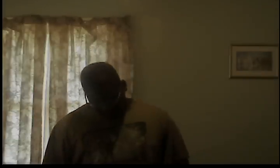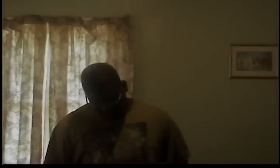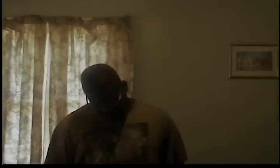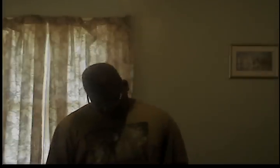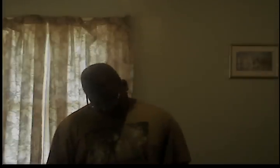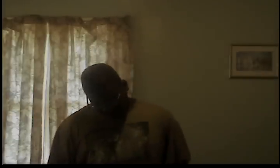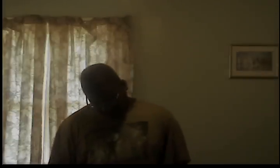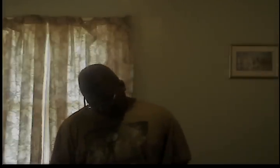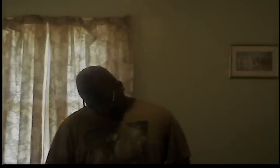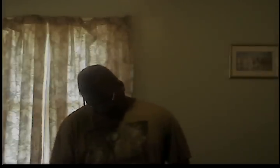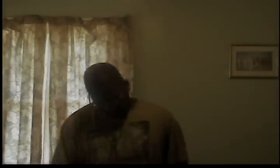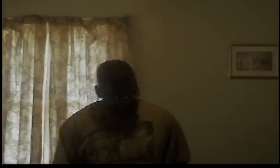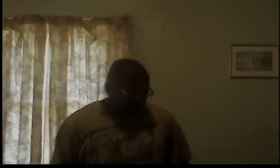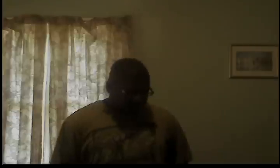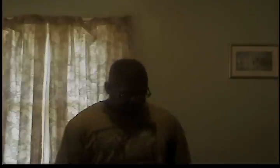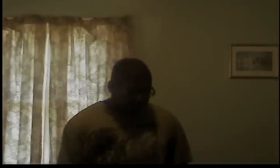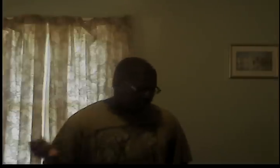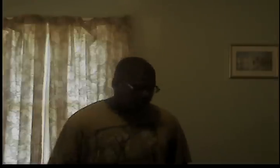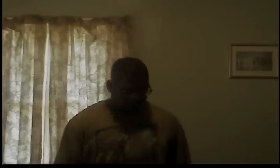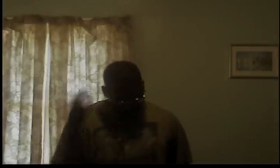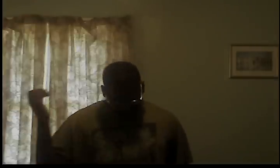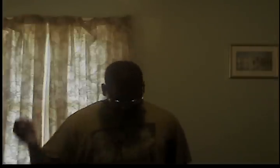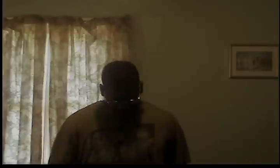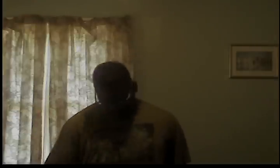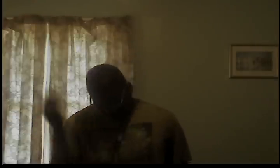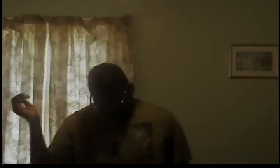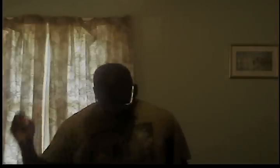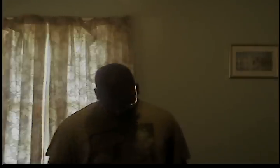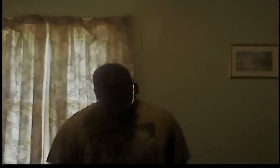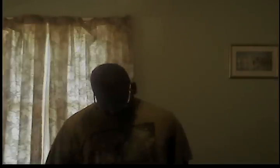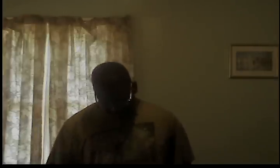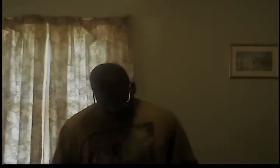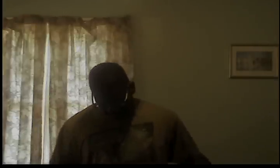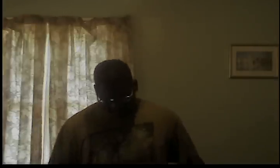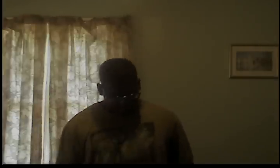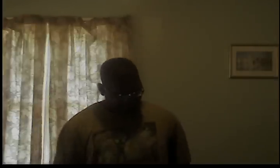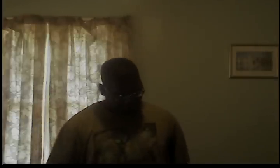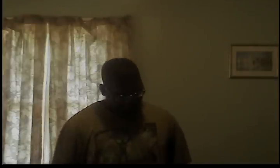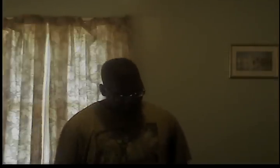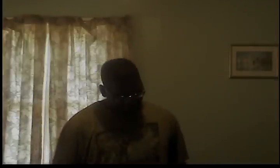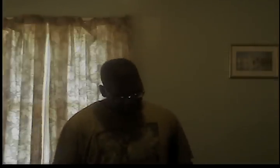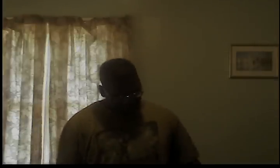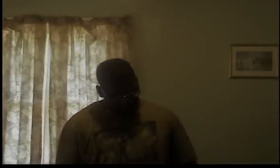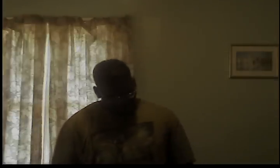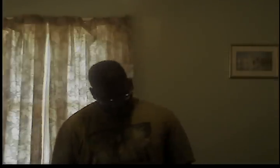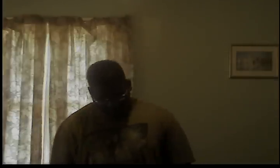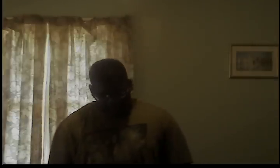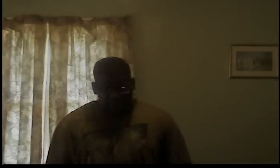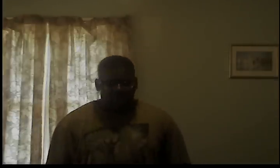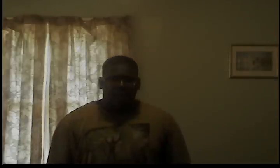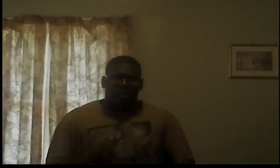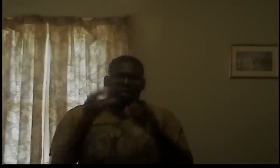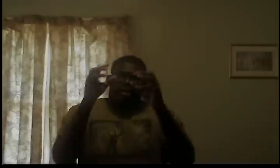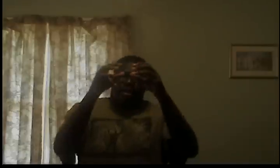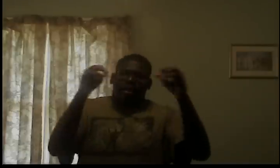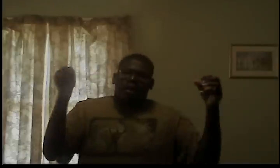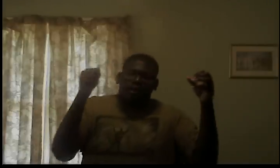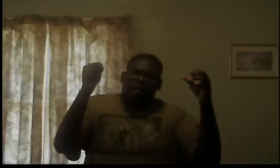number 20 20 40 pages bullying why is the internet